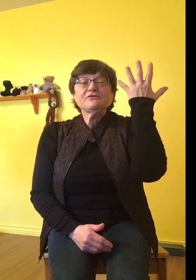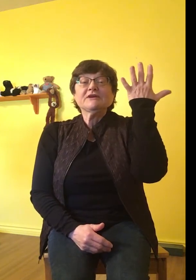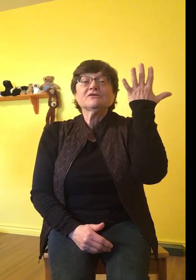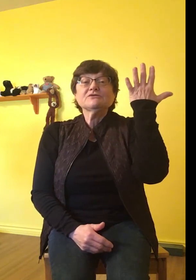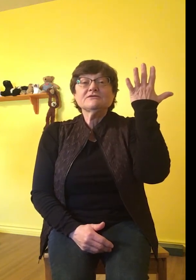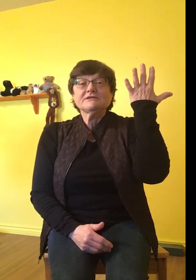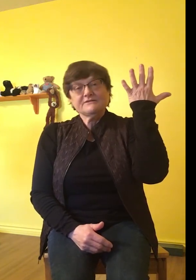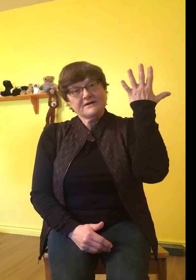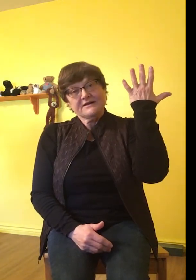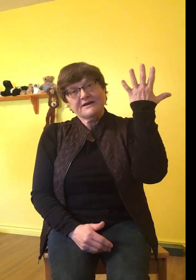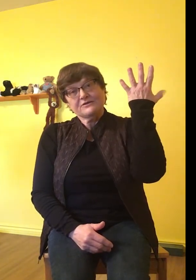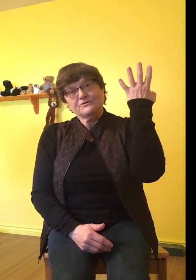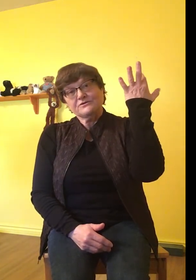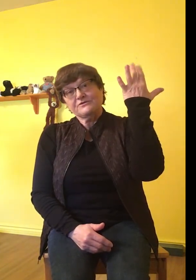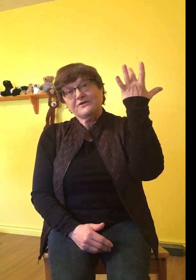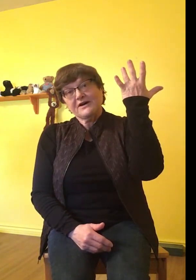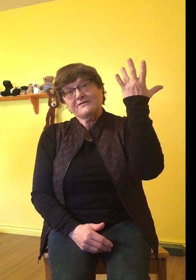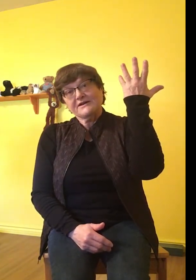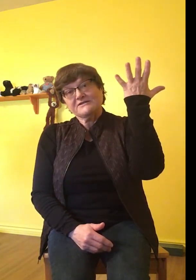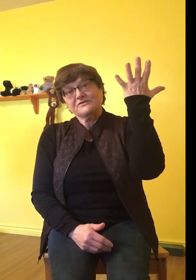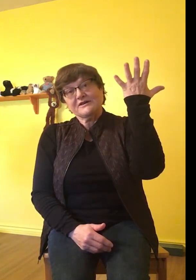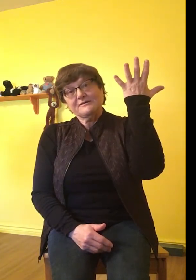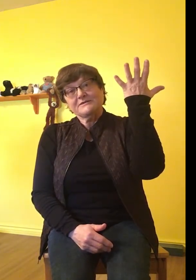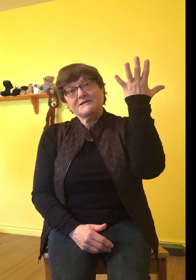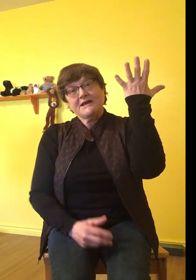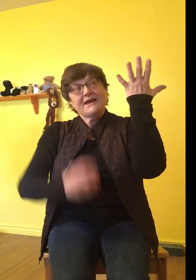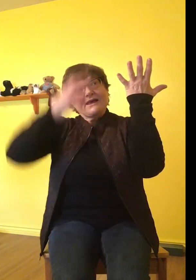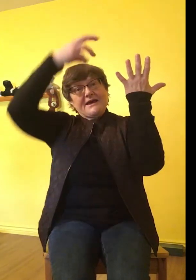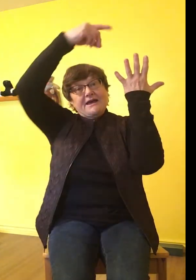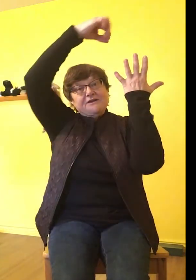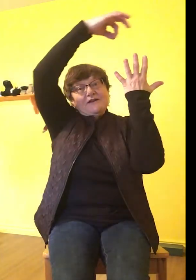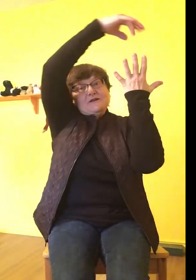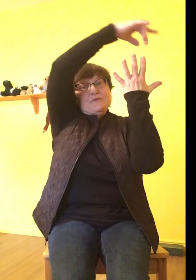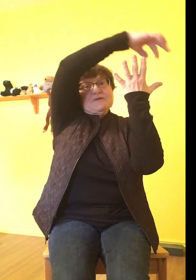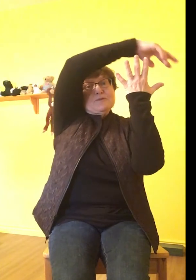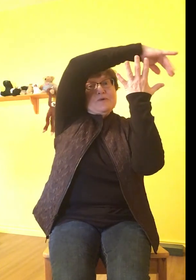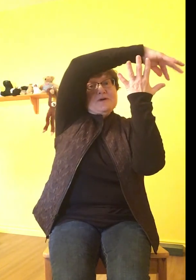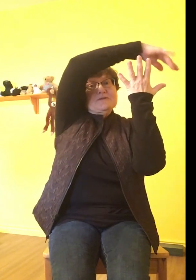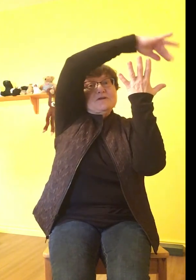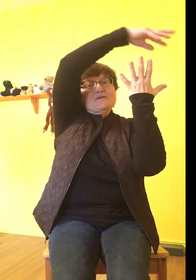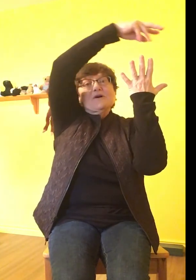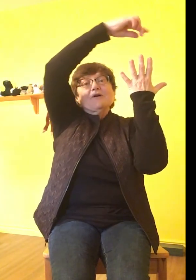fingers. And those are the five ice creams. And you get to put sprinkles on top.